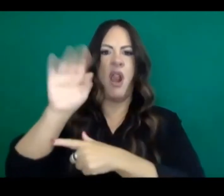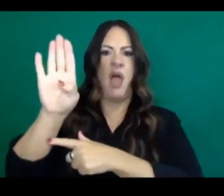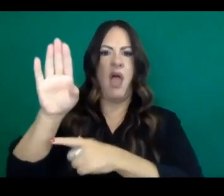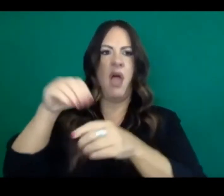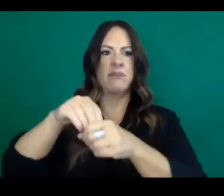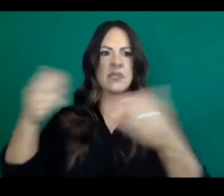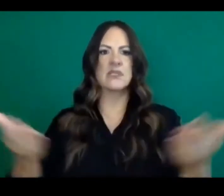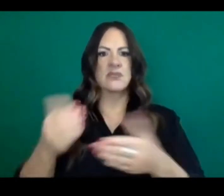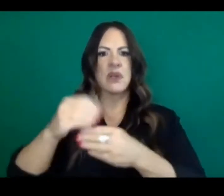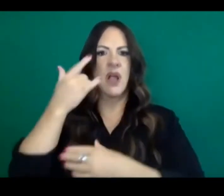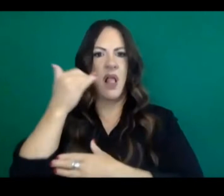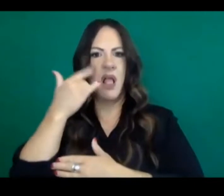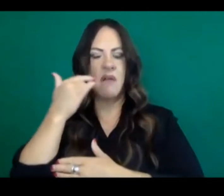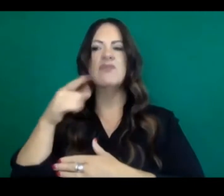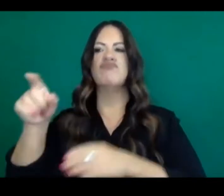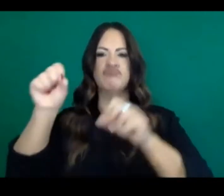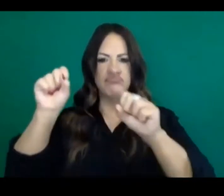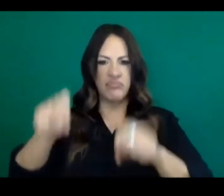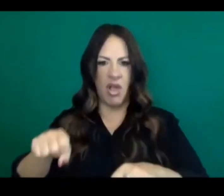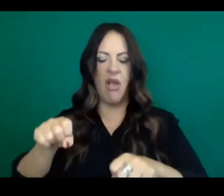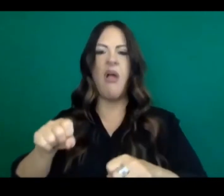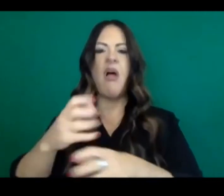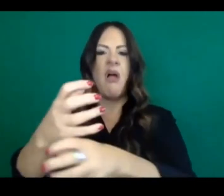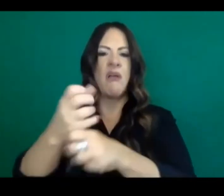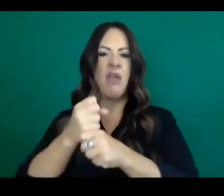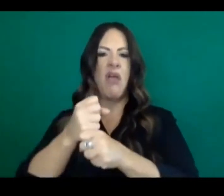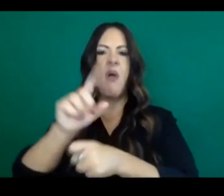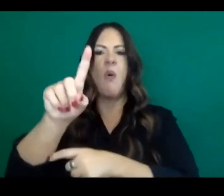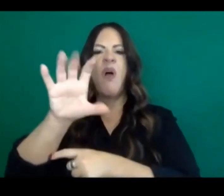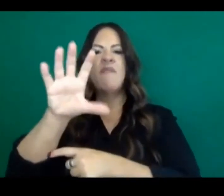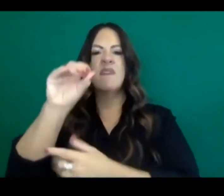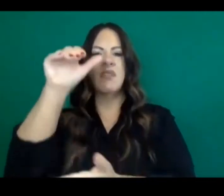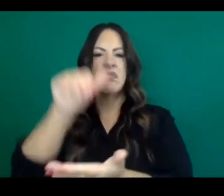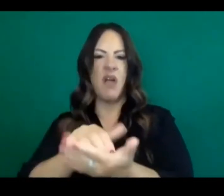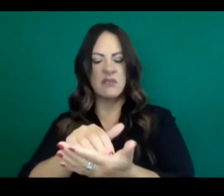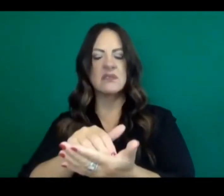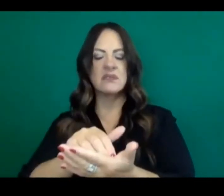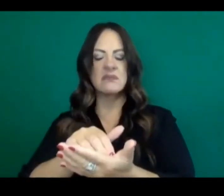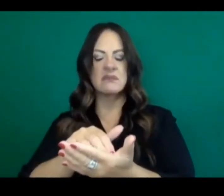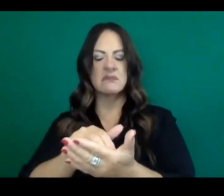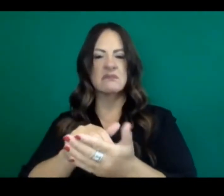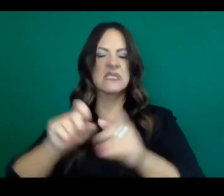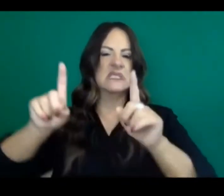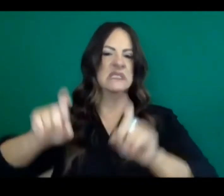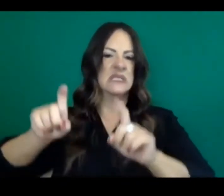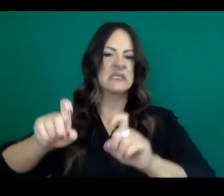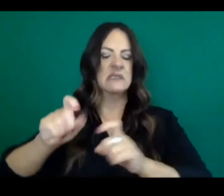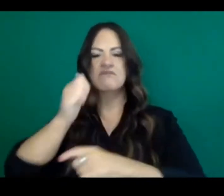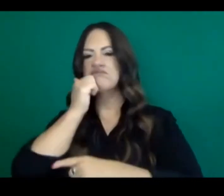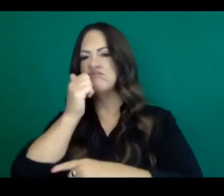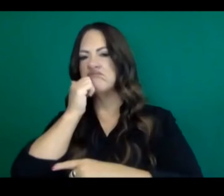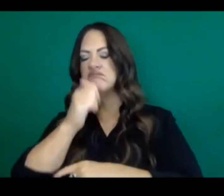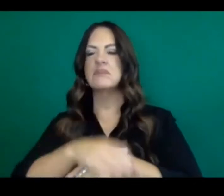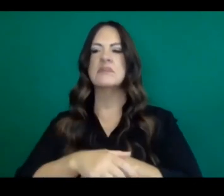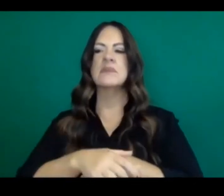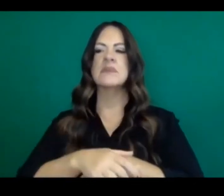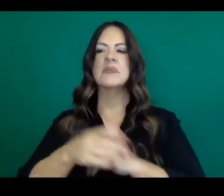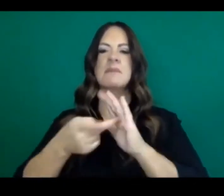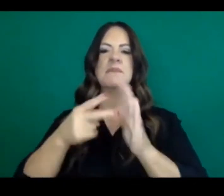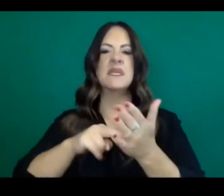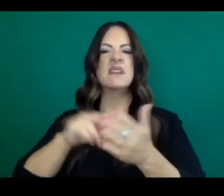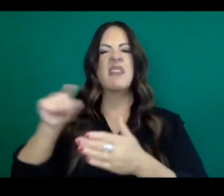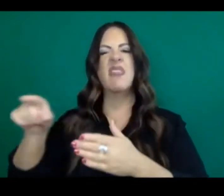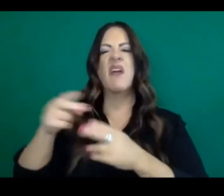manage up to 150,000 per day of those classic sort of gold standard PCR